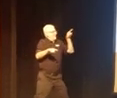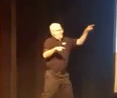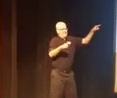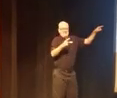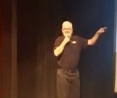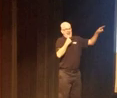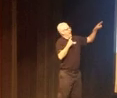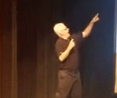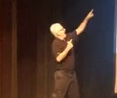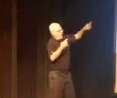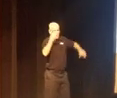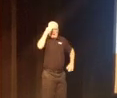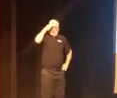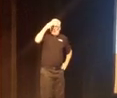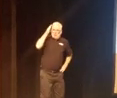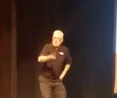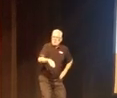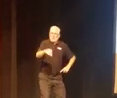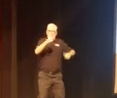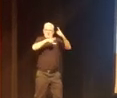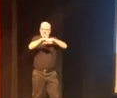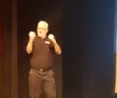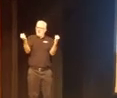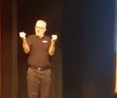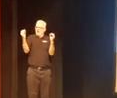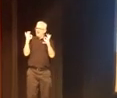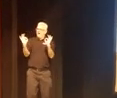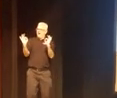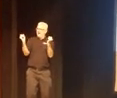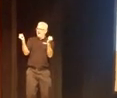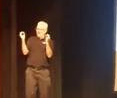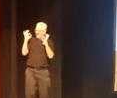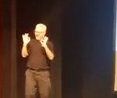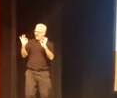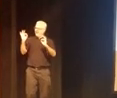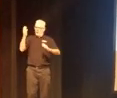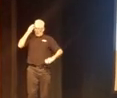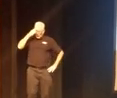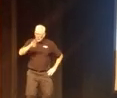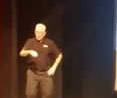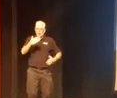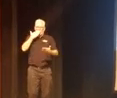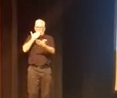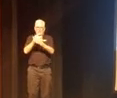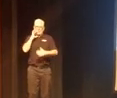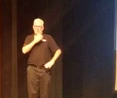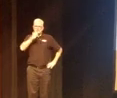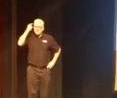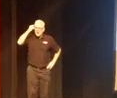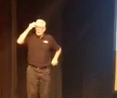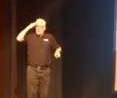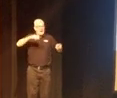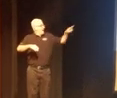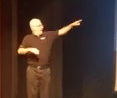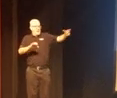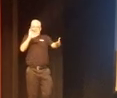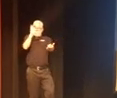But when he said this, he knew that signing was okay. He knew it. And it was good for the mind.